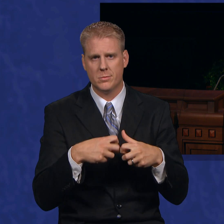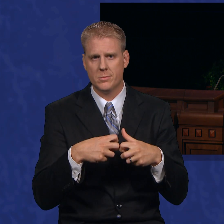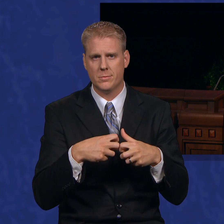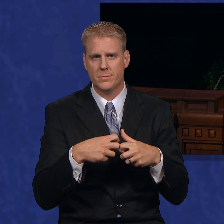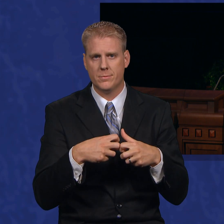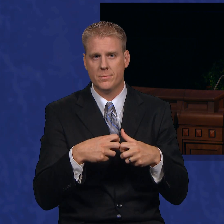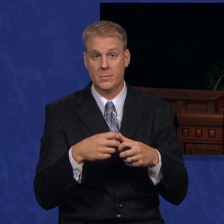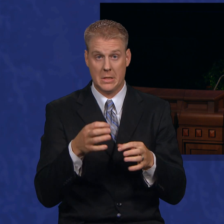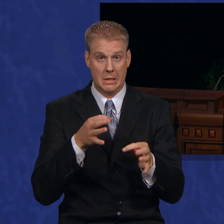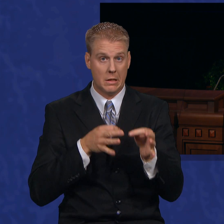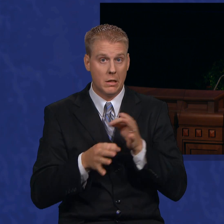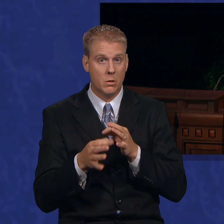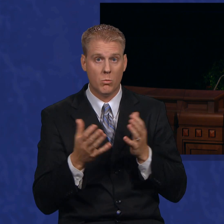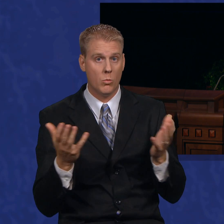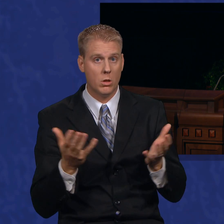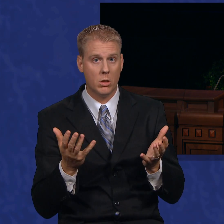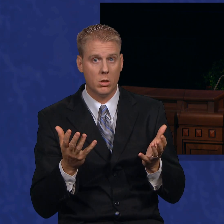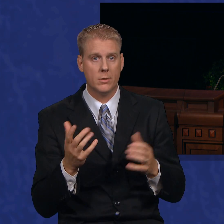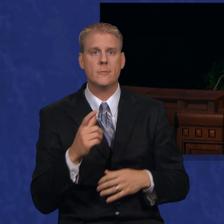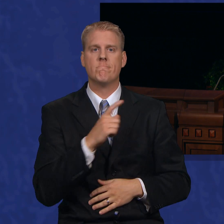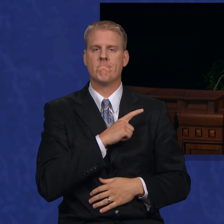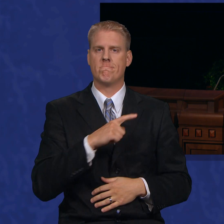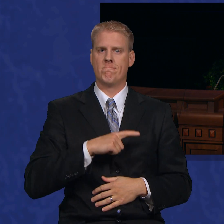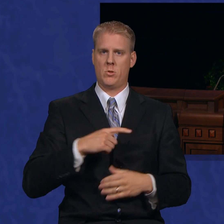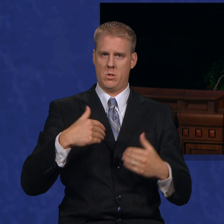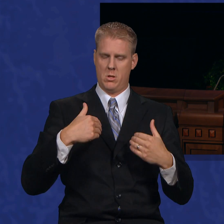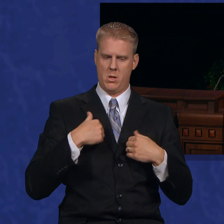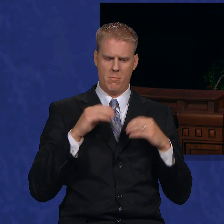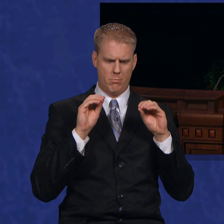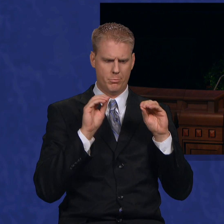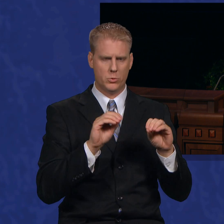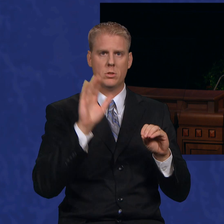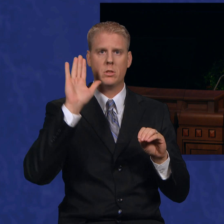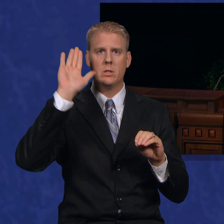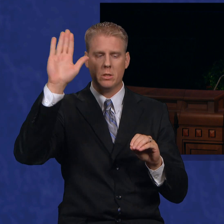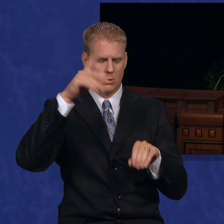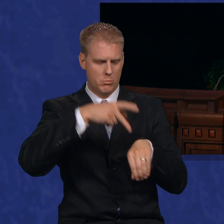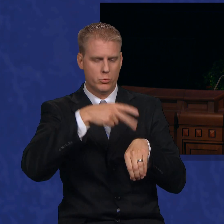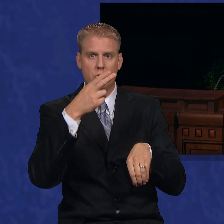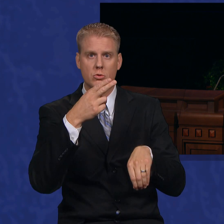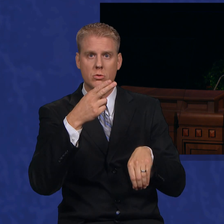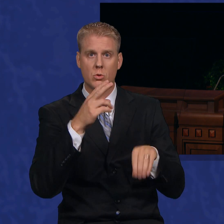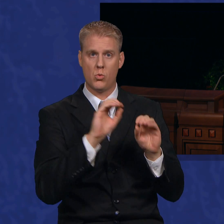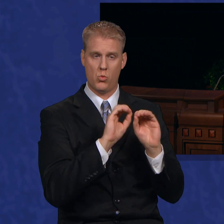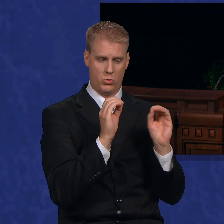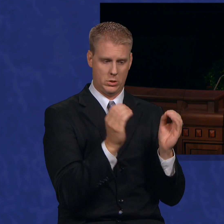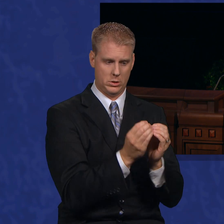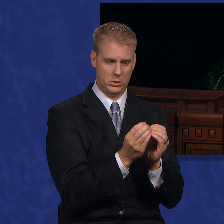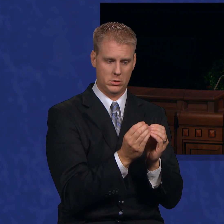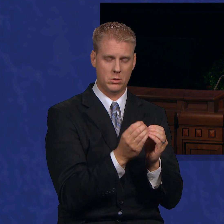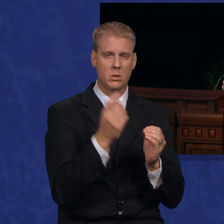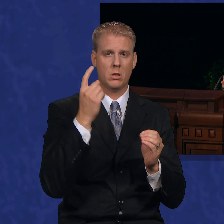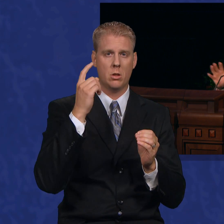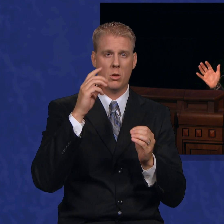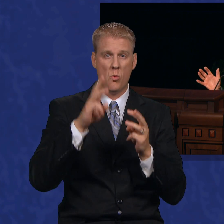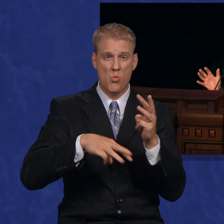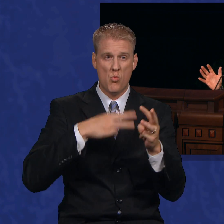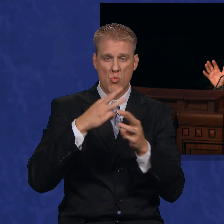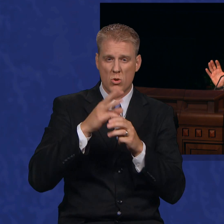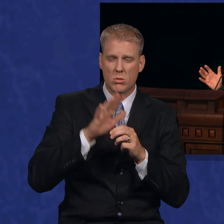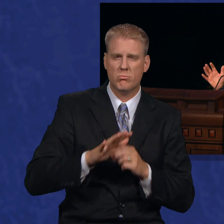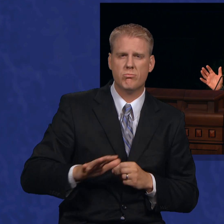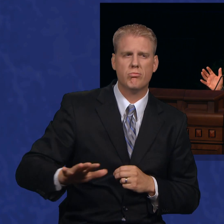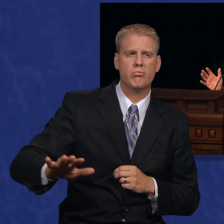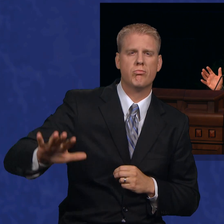Instead, the Lord has placed His priesthood and its organization at our doorsteps all